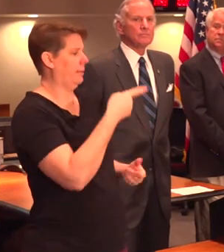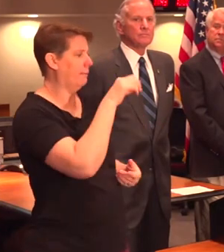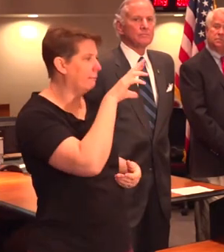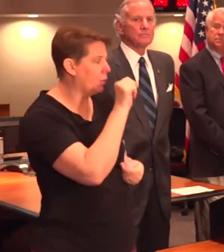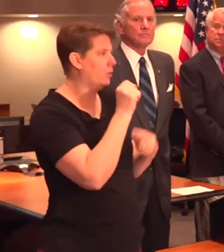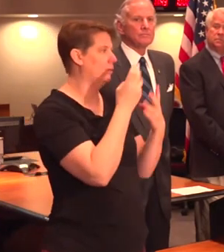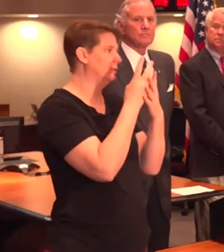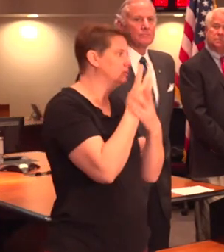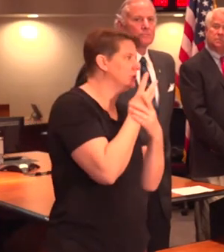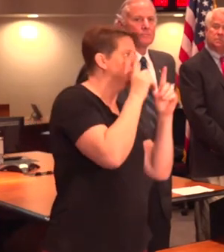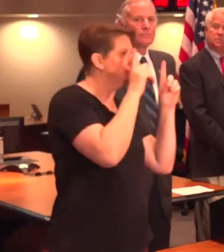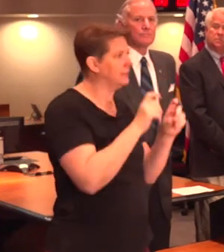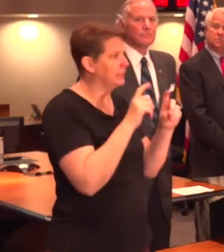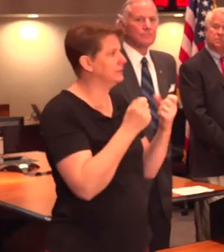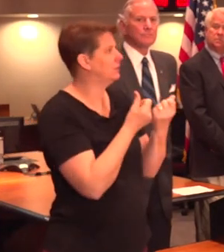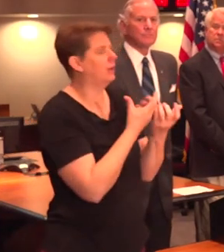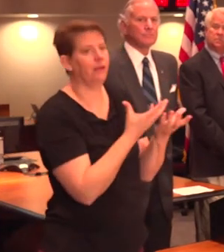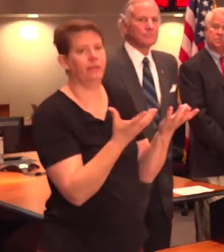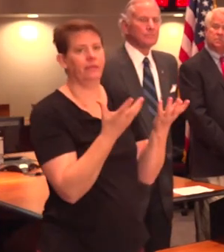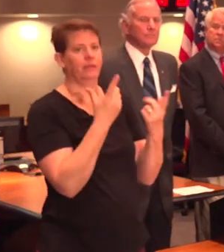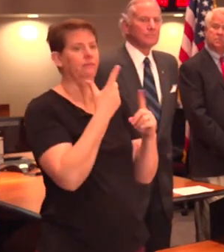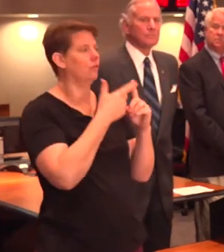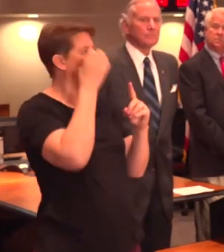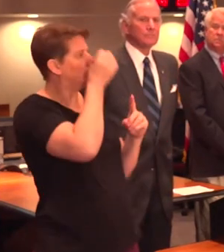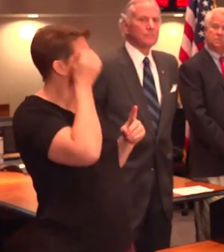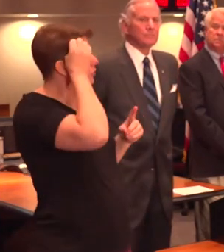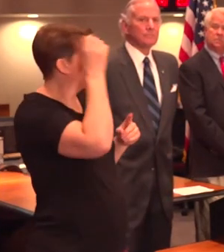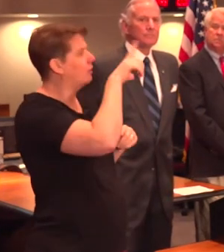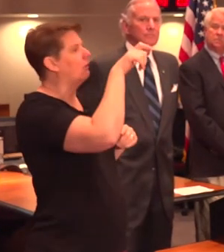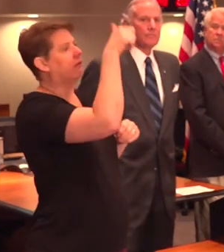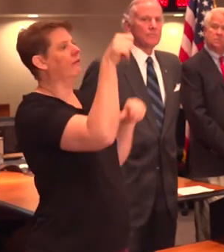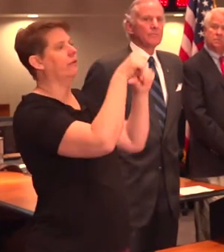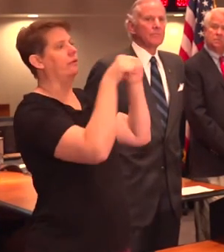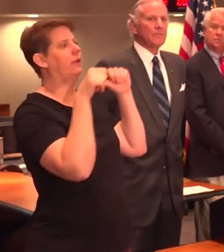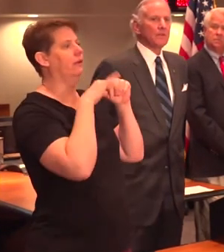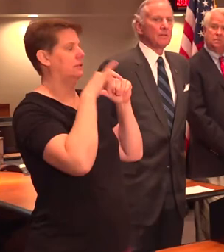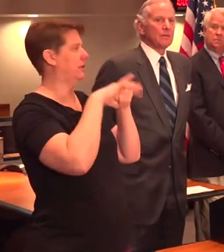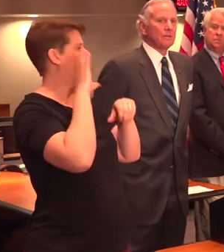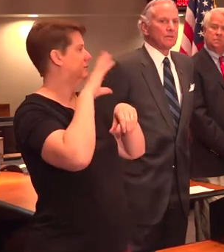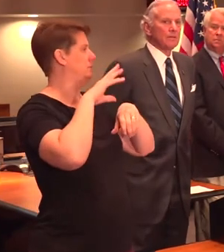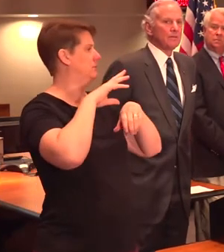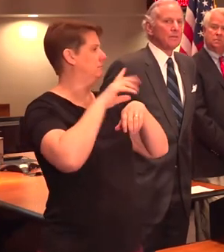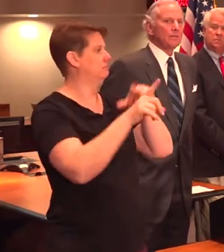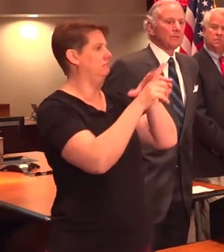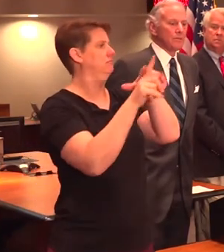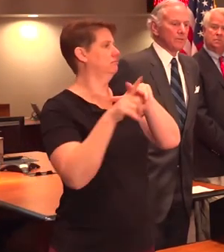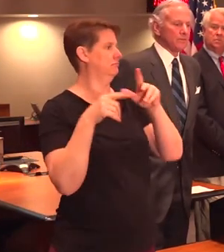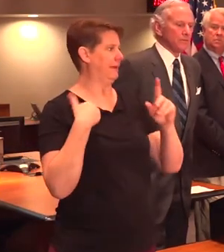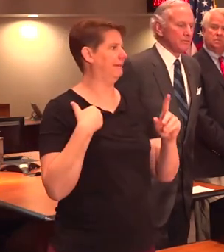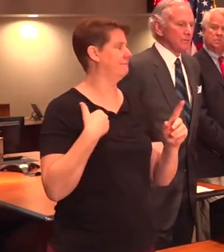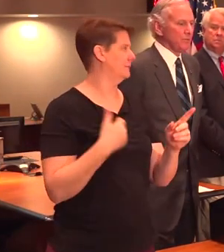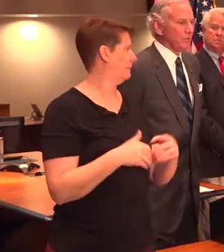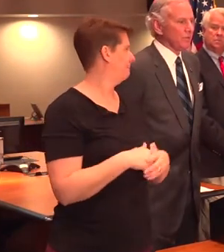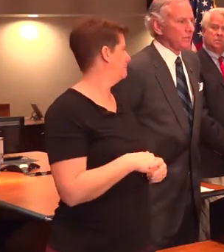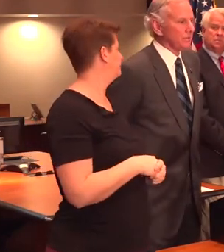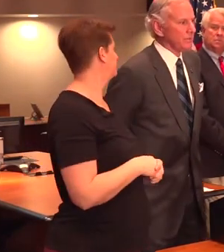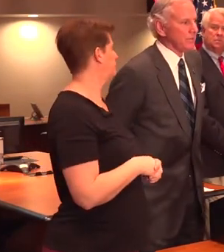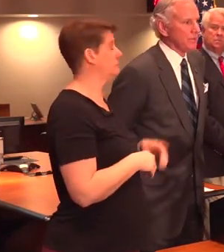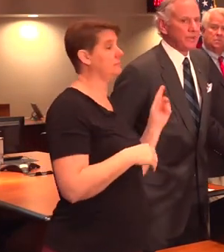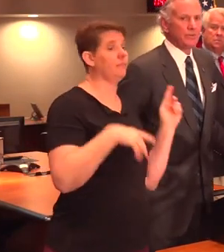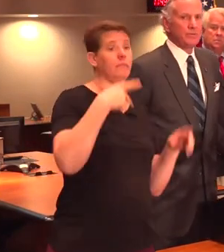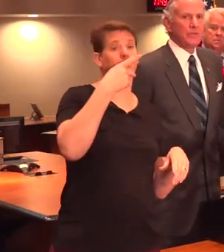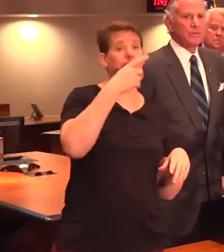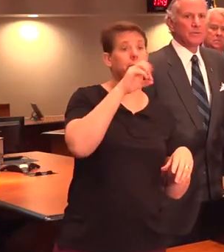screening or testing folks who are coming back from Europe or one of the areas where it's been a problem? Well, the Port of